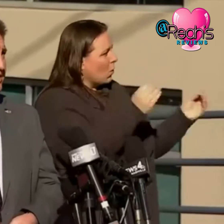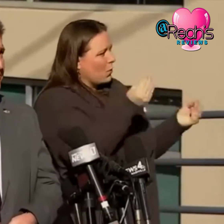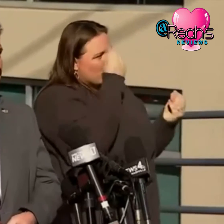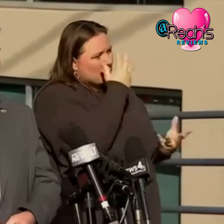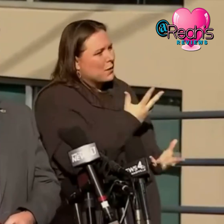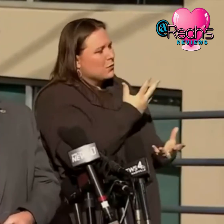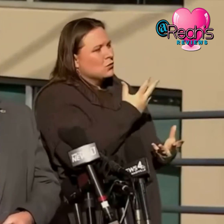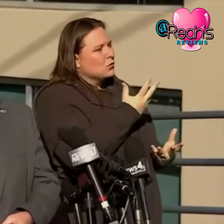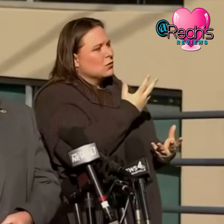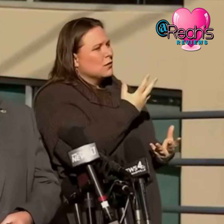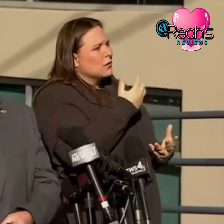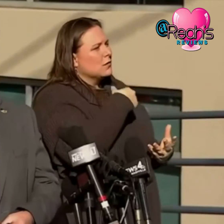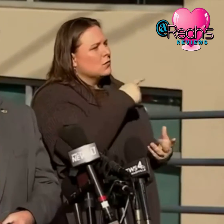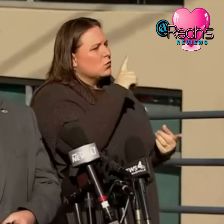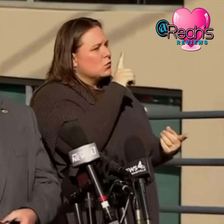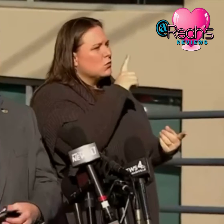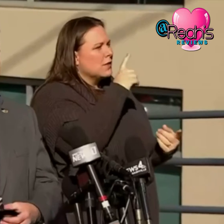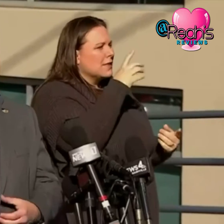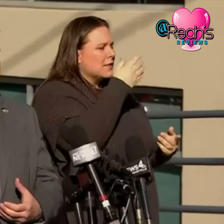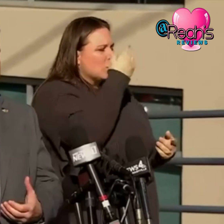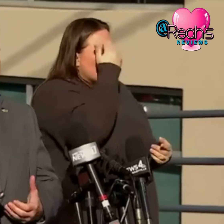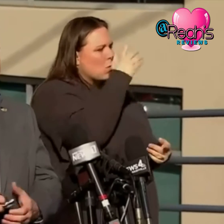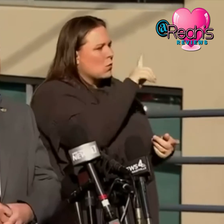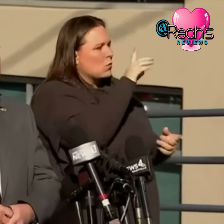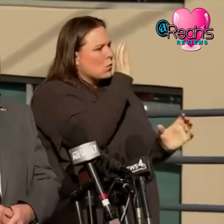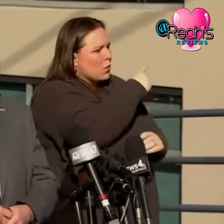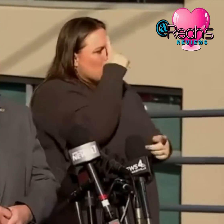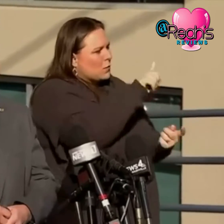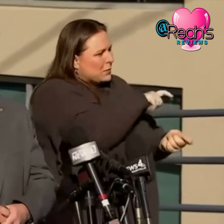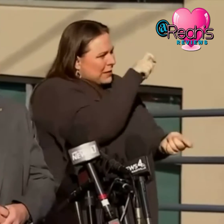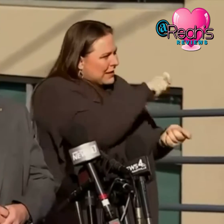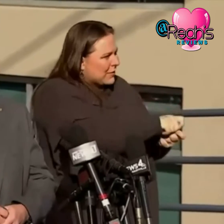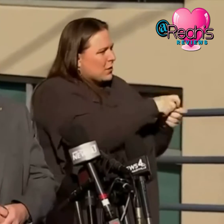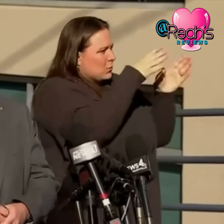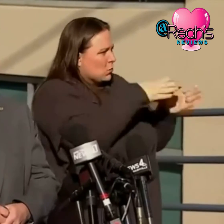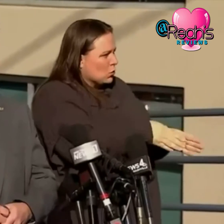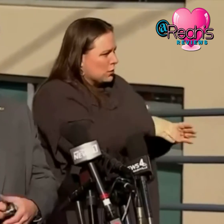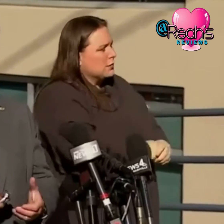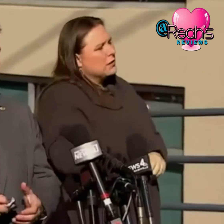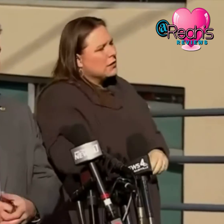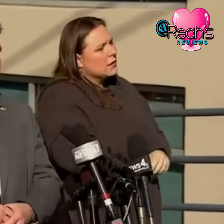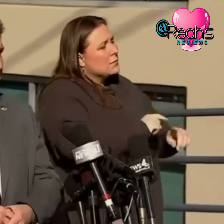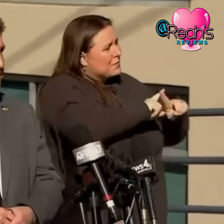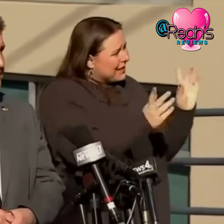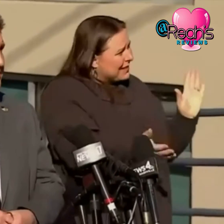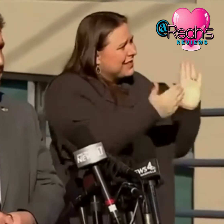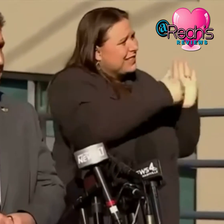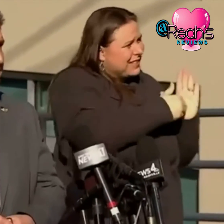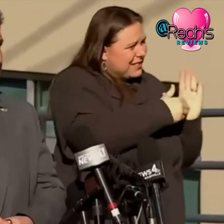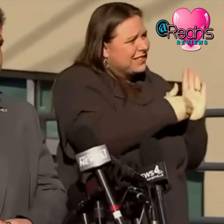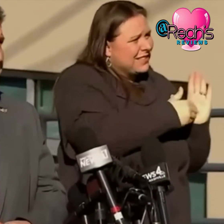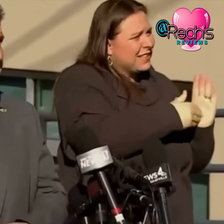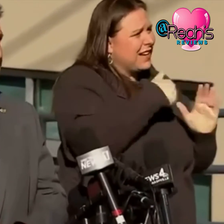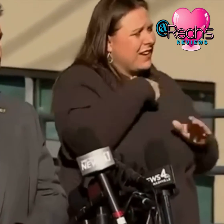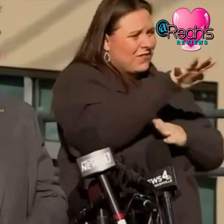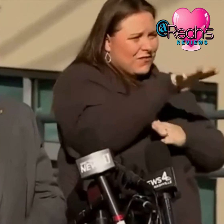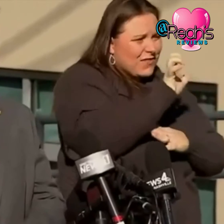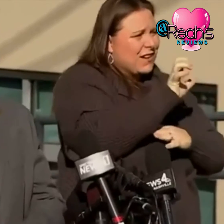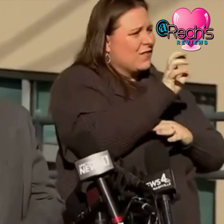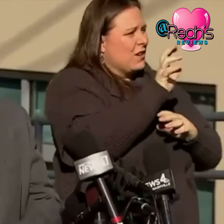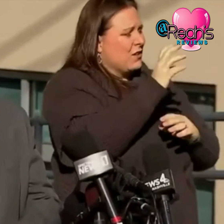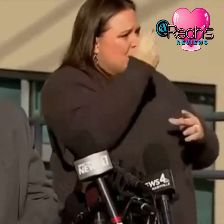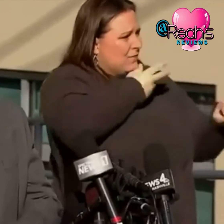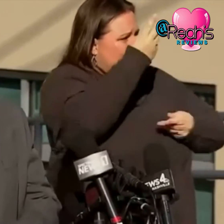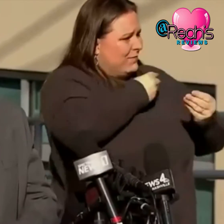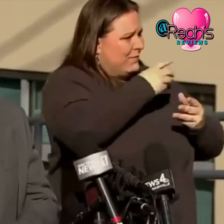indication that we are looking for another subject but again there's uh 500 leads we're running